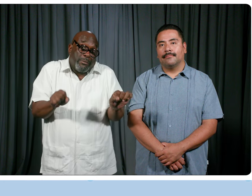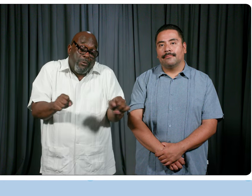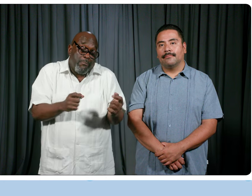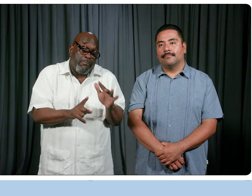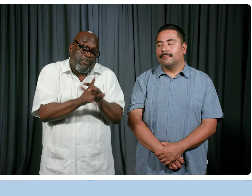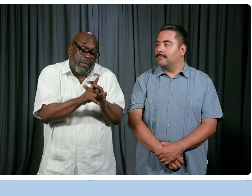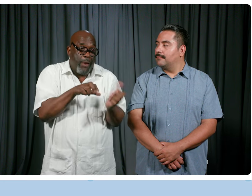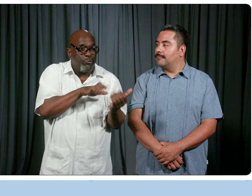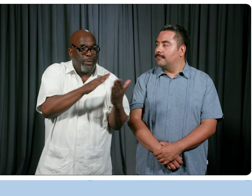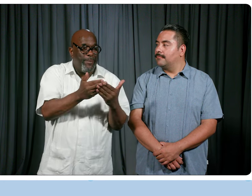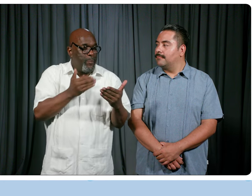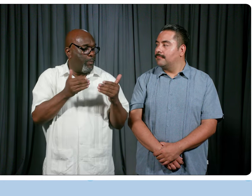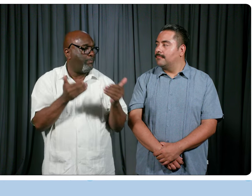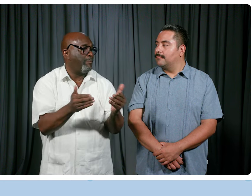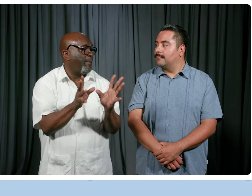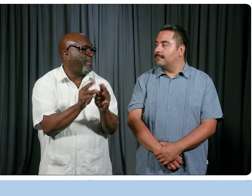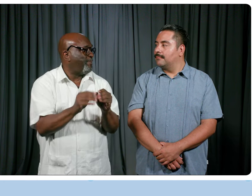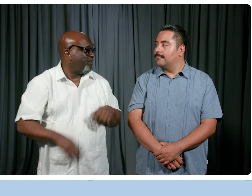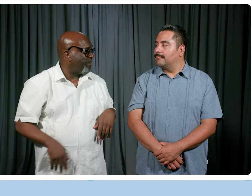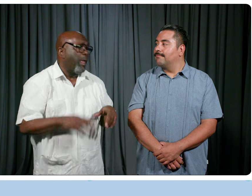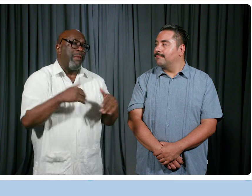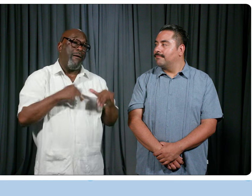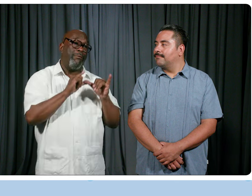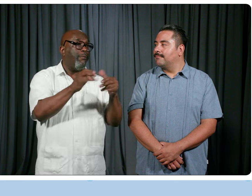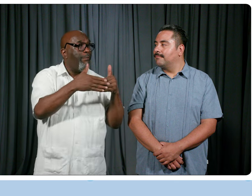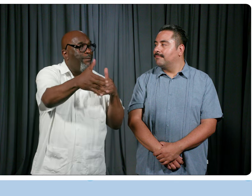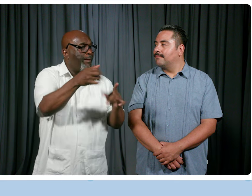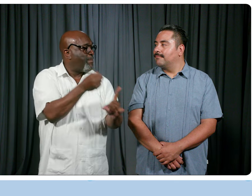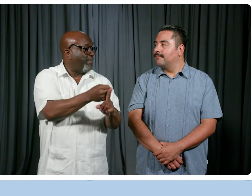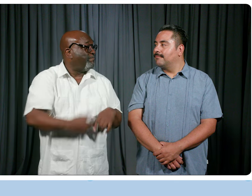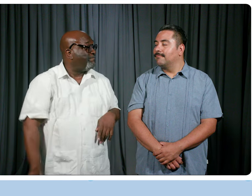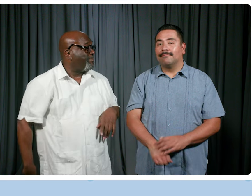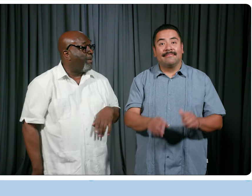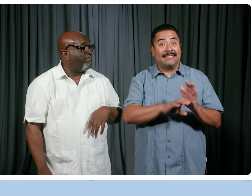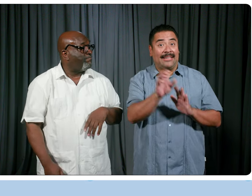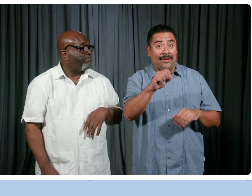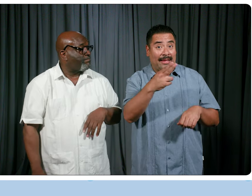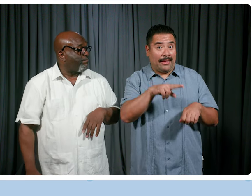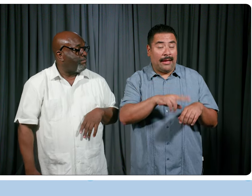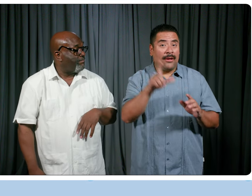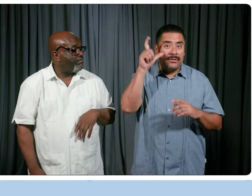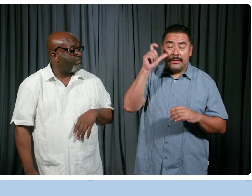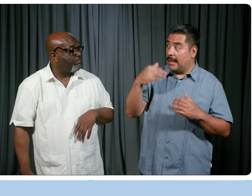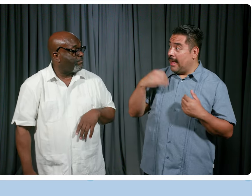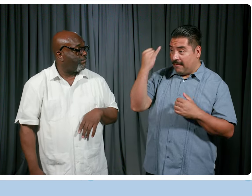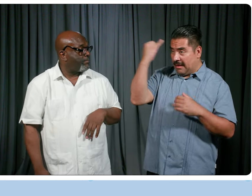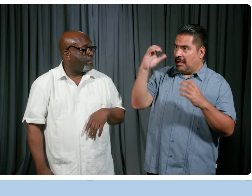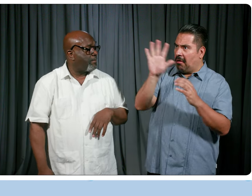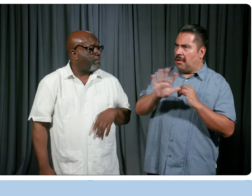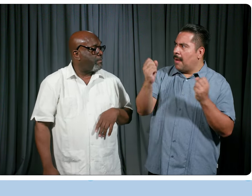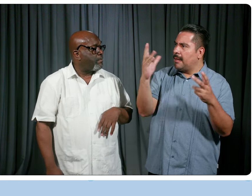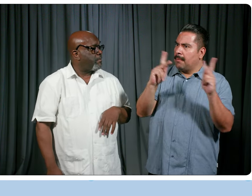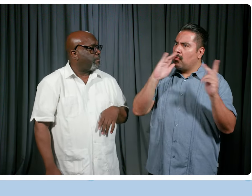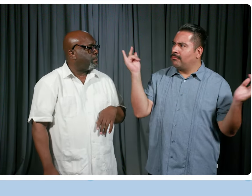address those before the convention. And then they'll have a lasting impact. Totally. Yeah. Yeah. Do you have any idea of how many people will